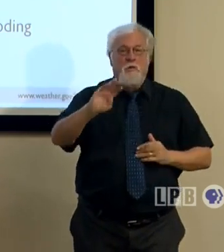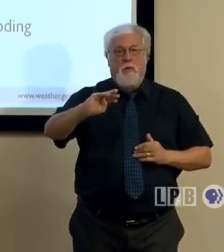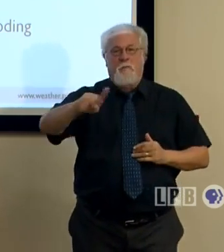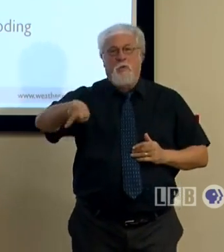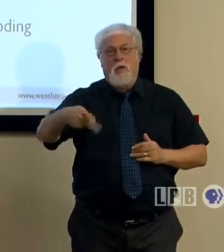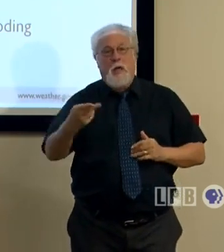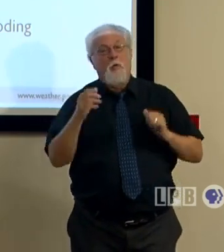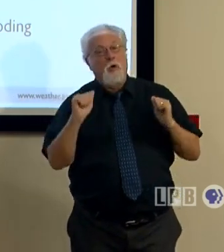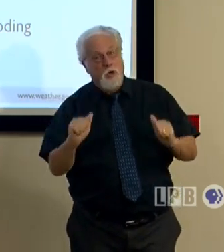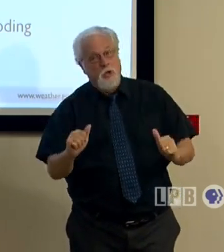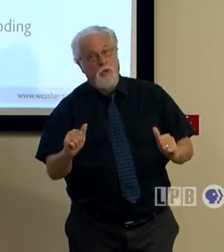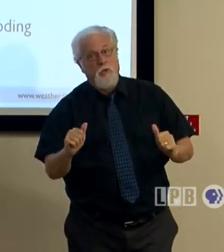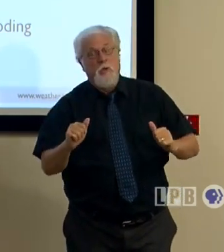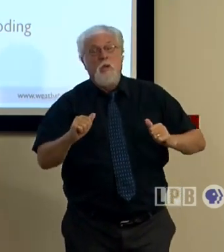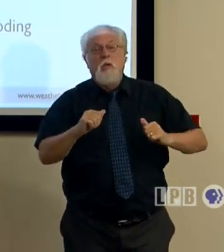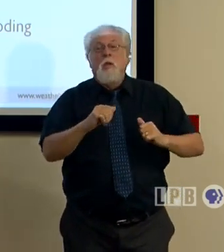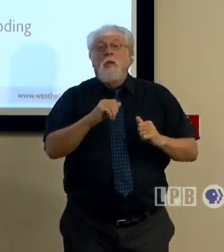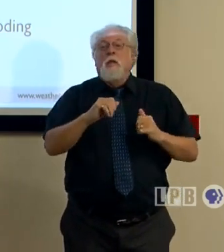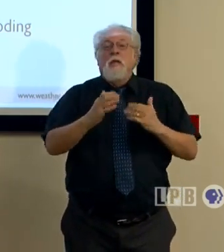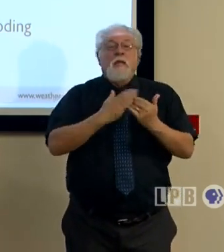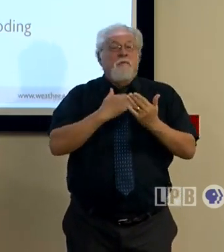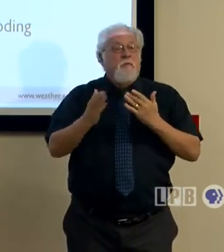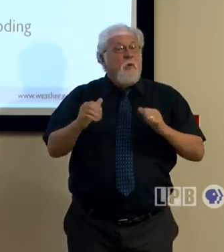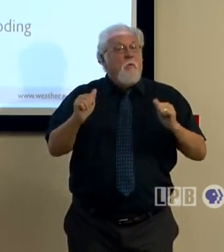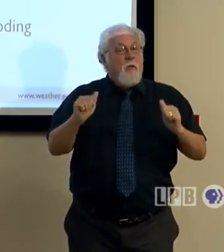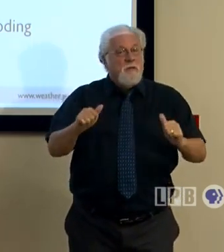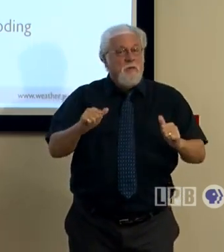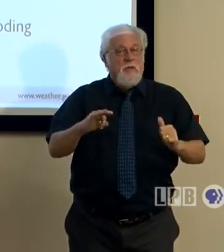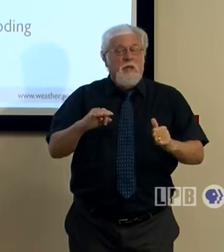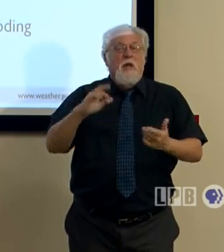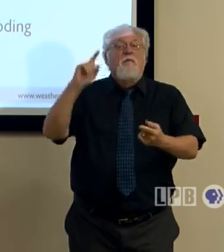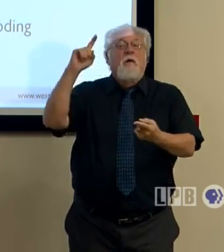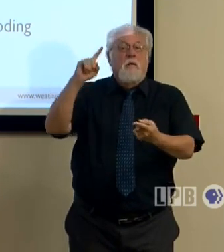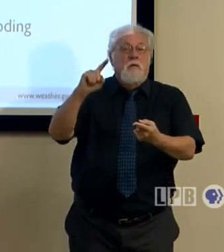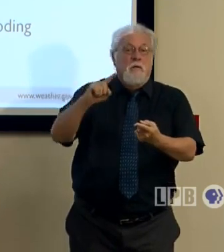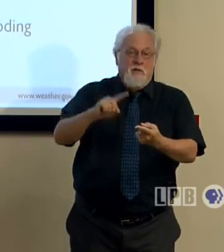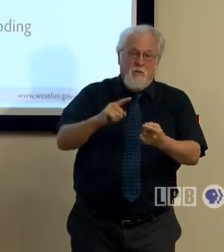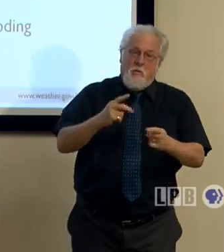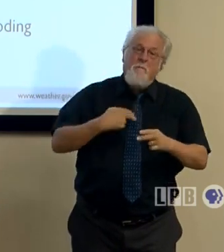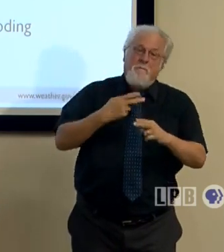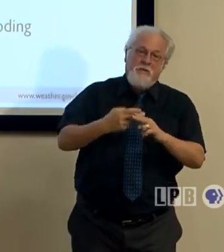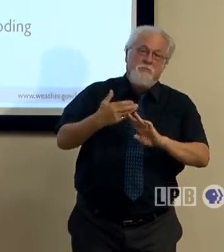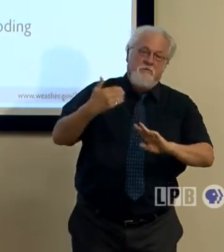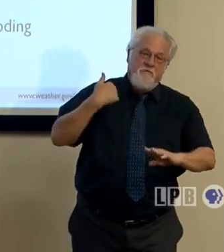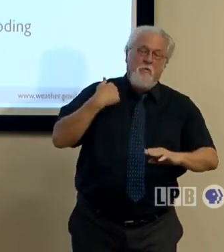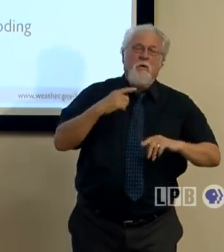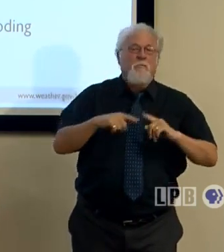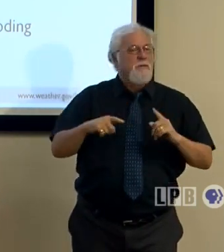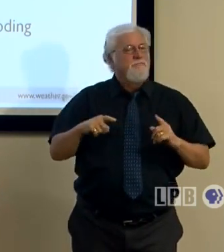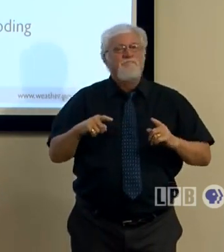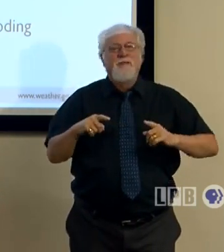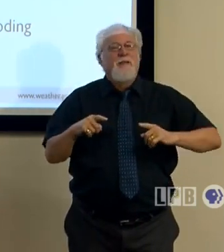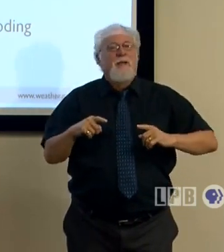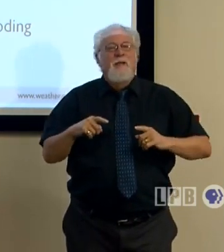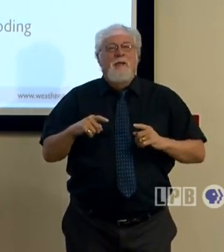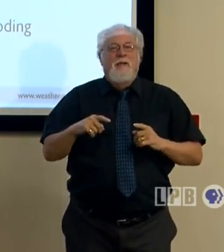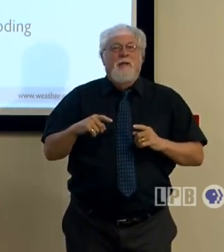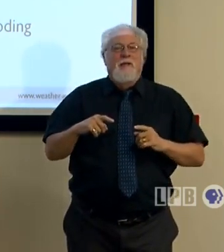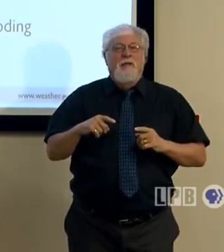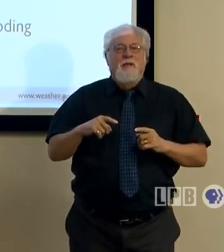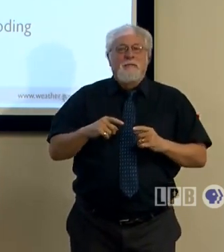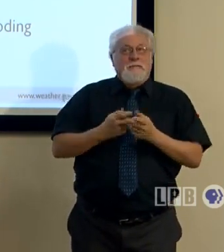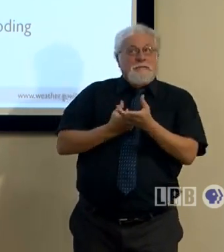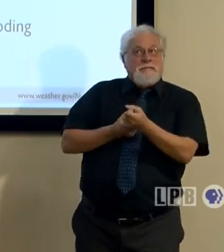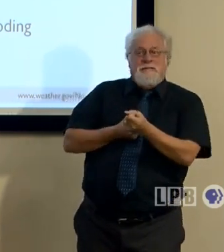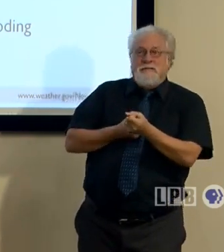or more could be possible. Though there is the possibility of a weakening, as we mentioned earlier, I don't think we should keep that as